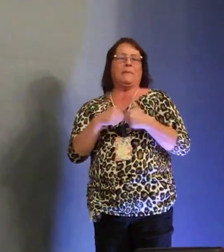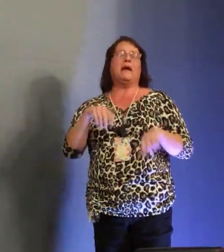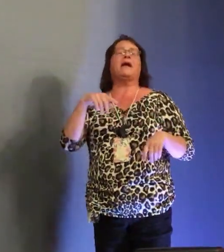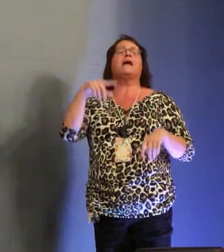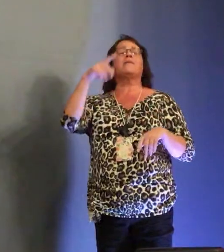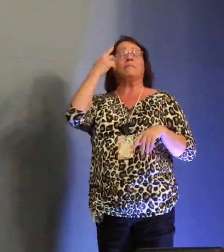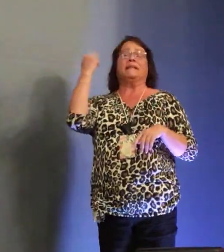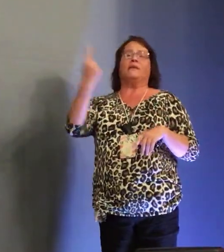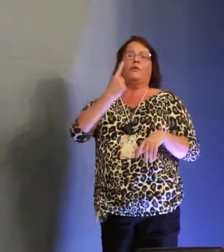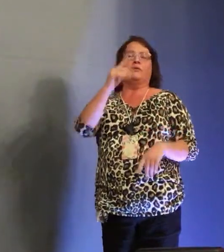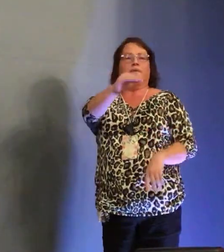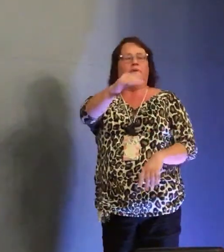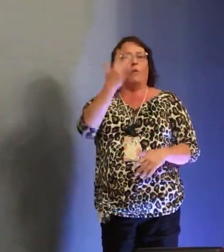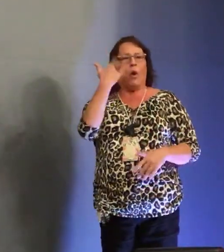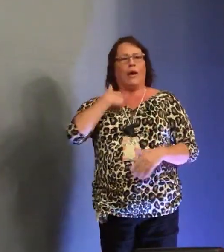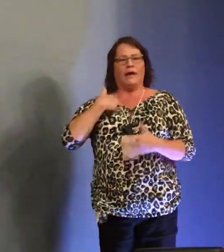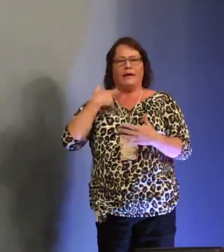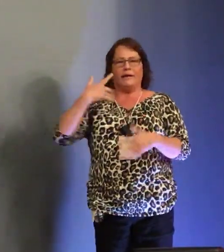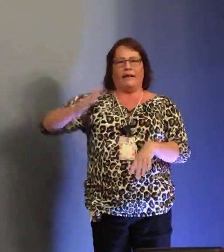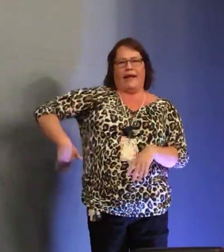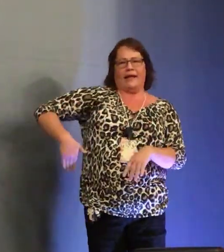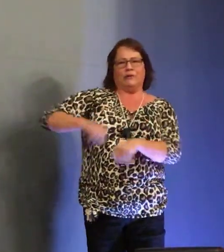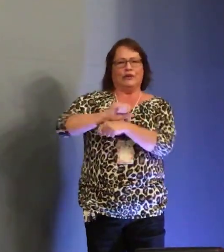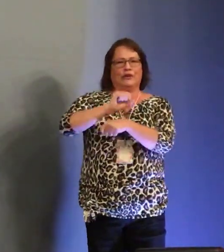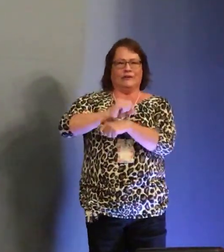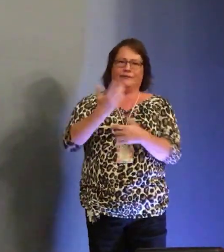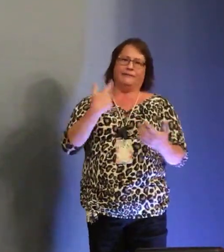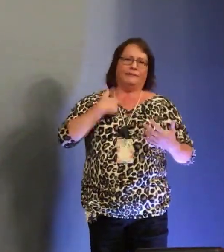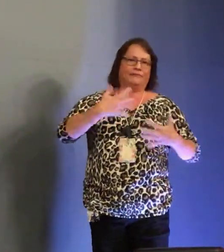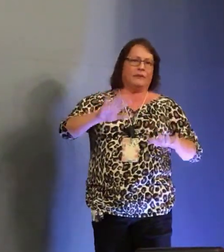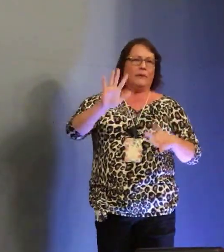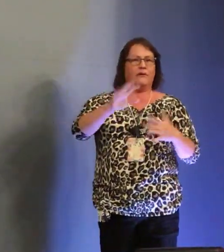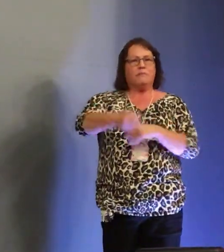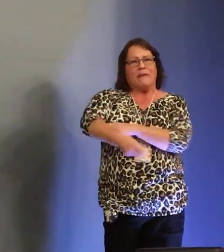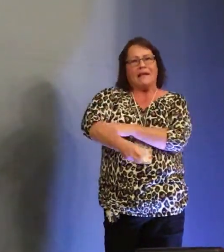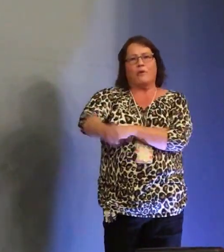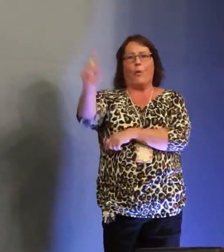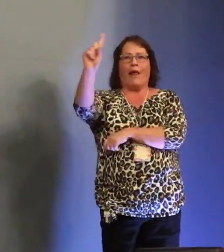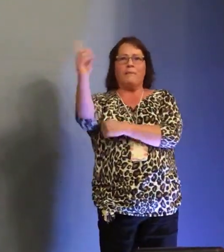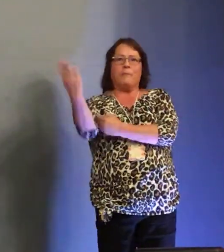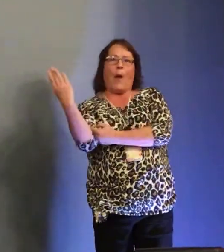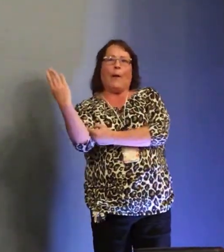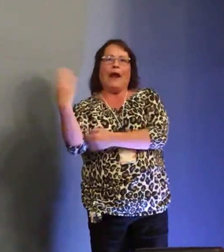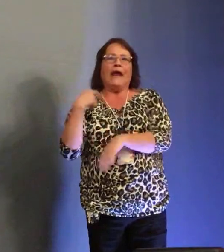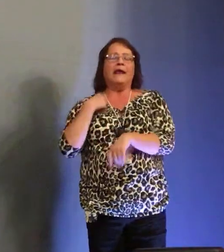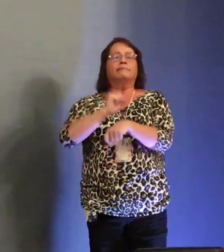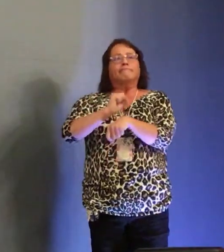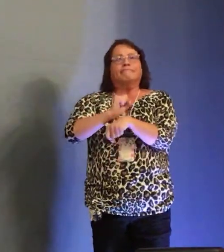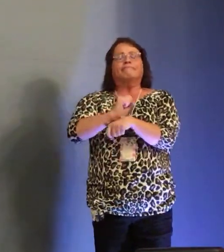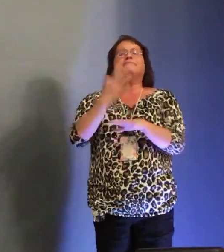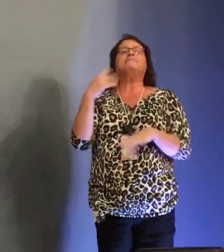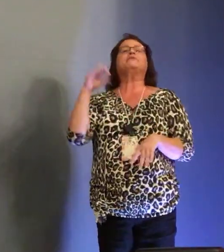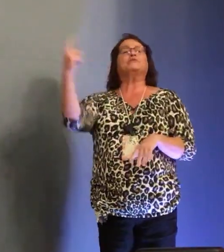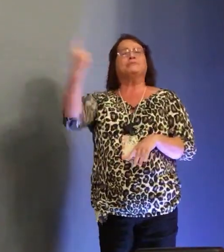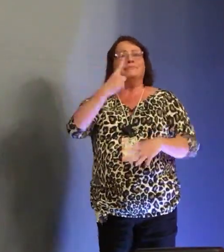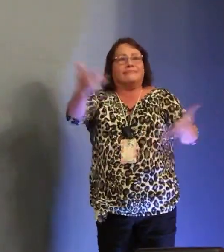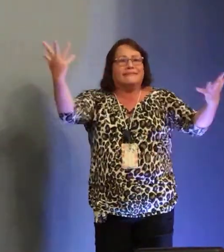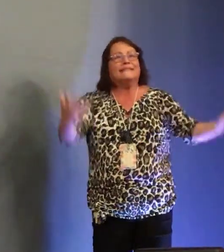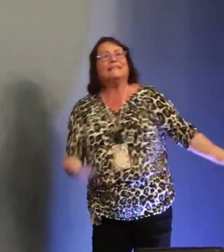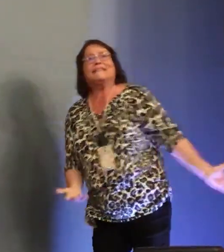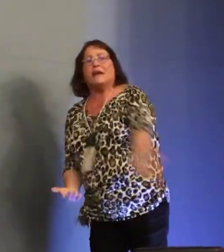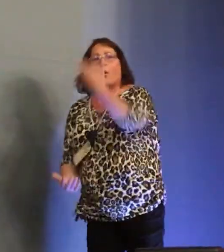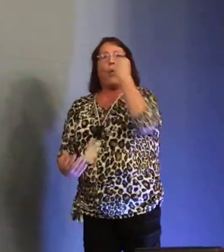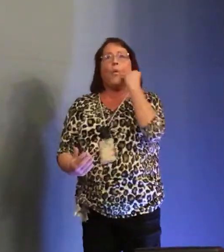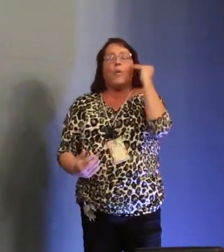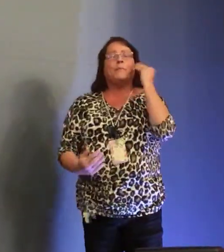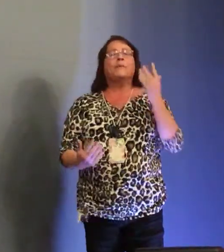peekaboo he would always say hey how come uh you're late usually usually get off work at 12 or 1